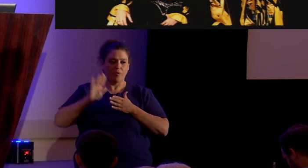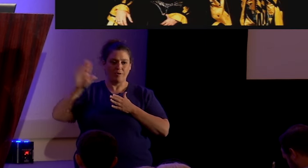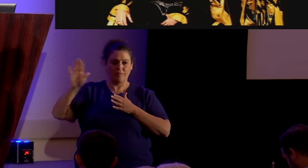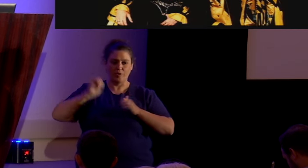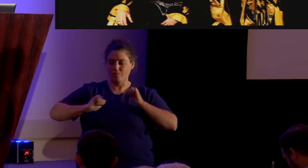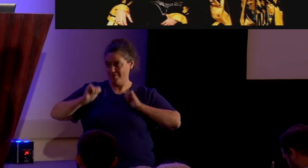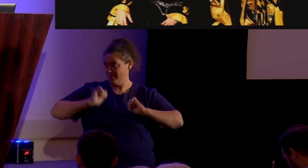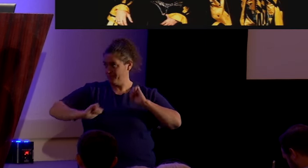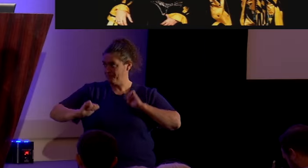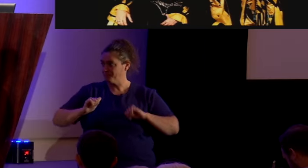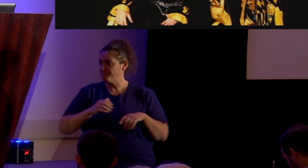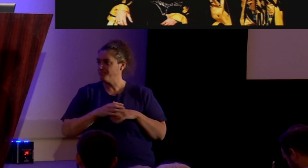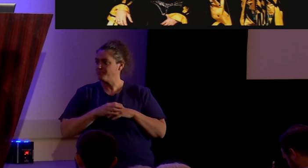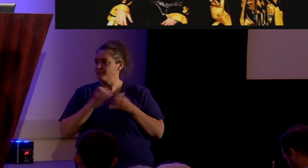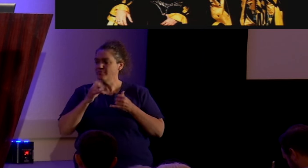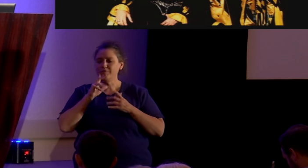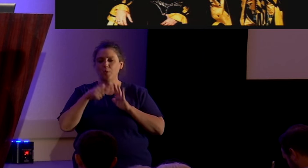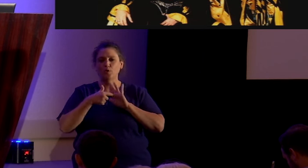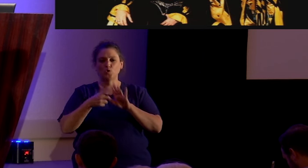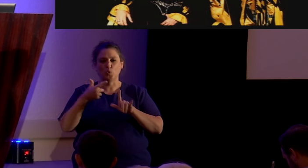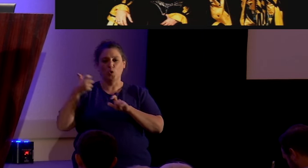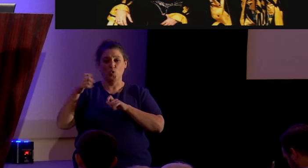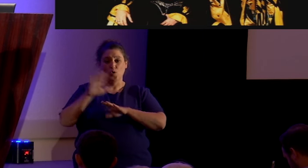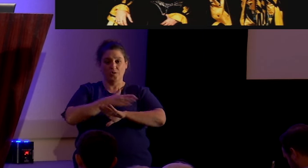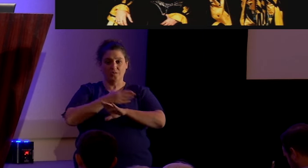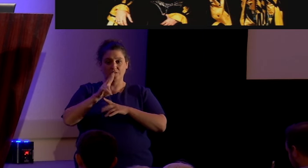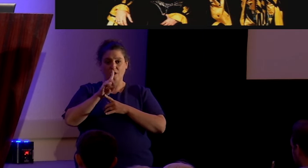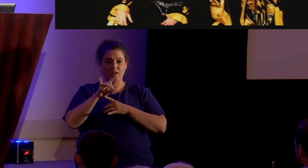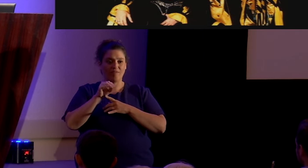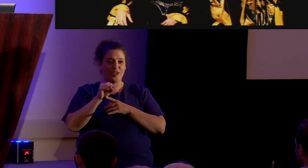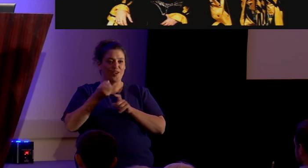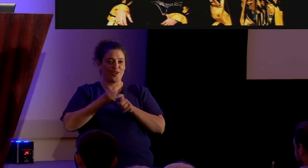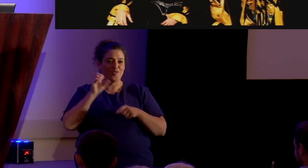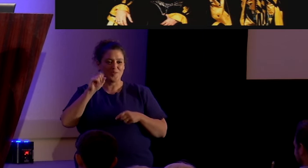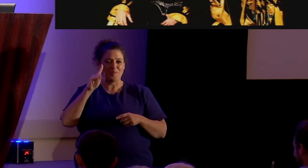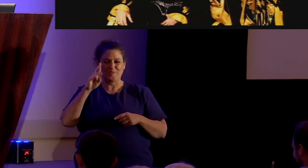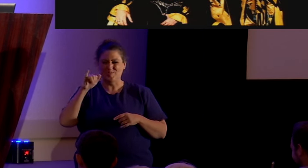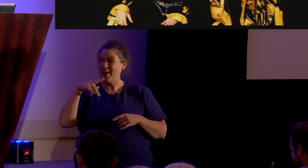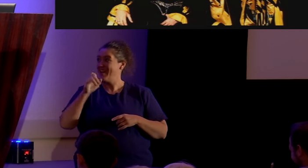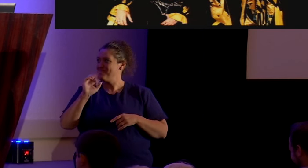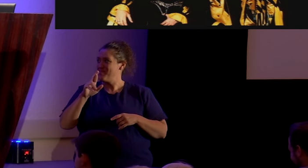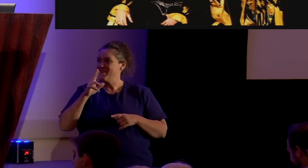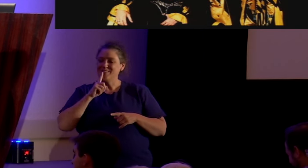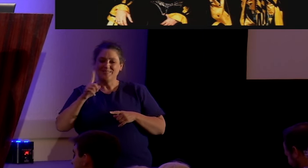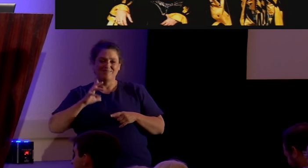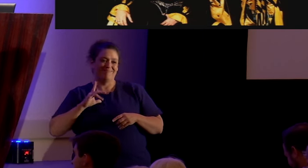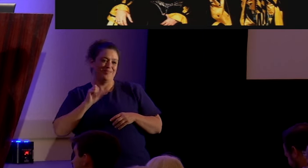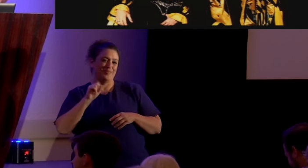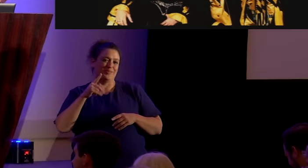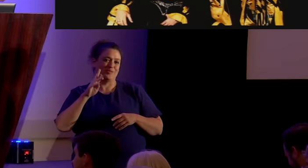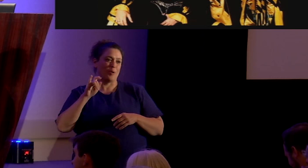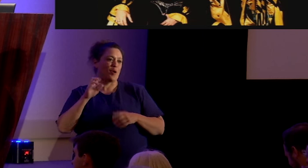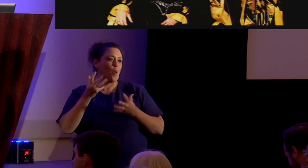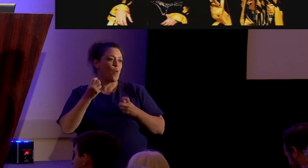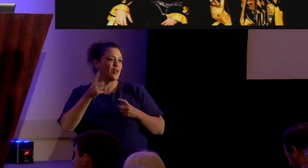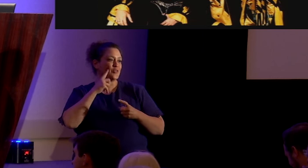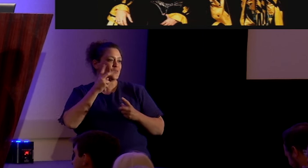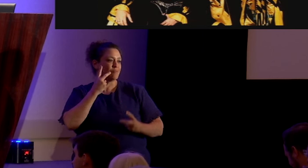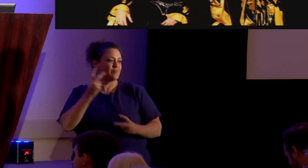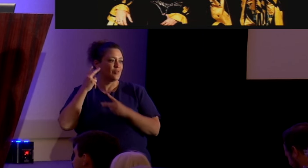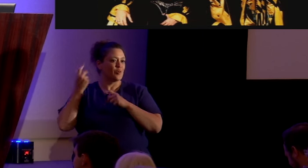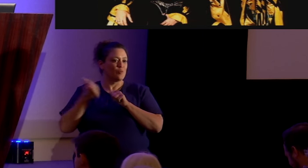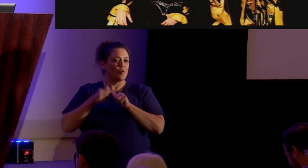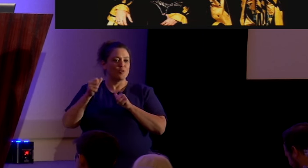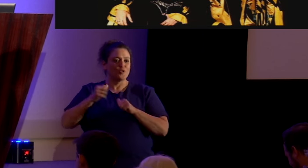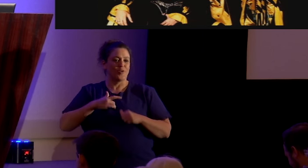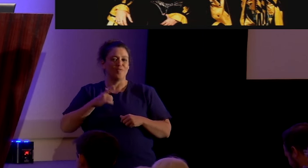I'm gonna play a quick song and video clip from some striper some classic striper because I want to transport you back in time so you're gonna